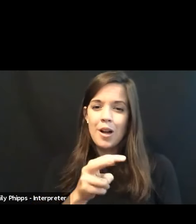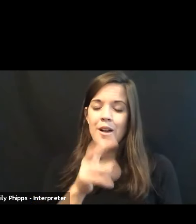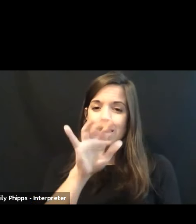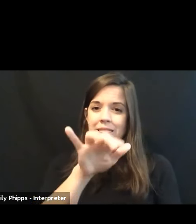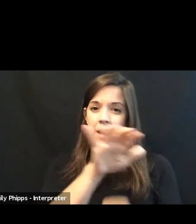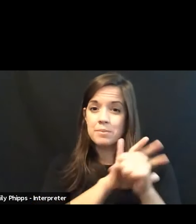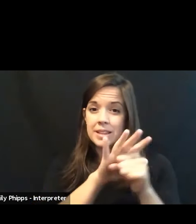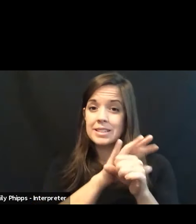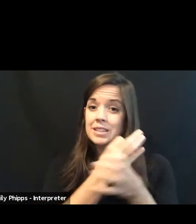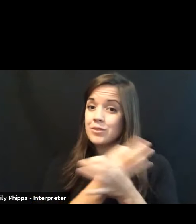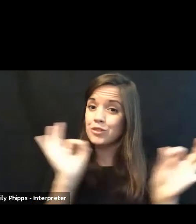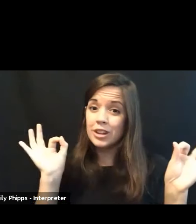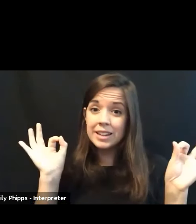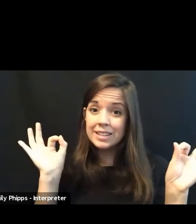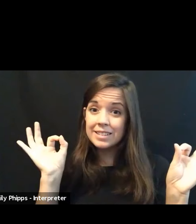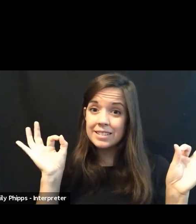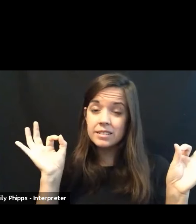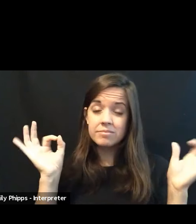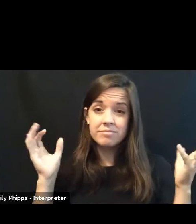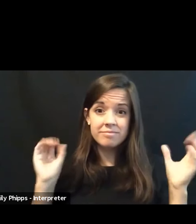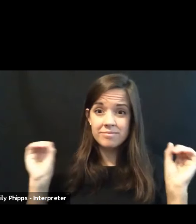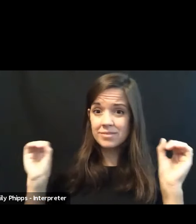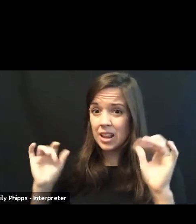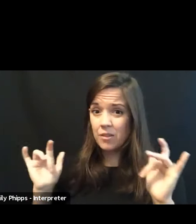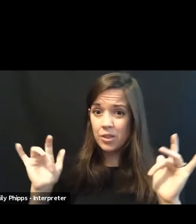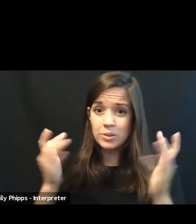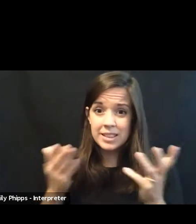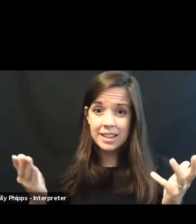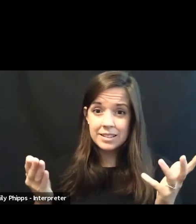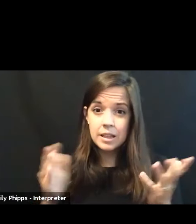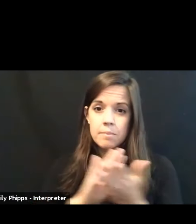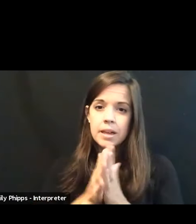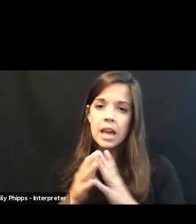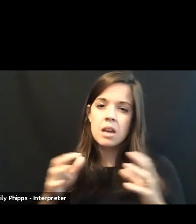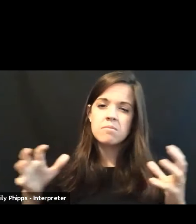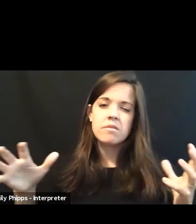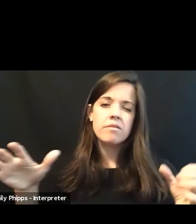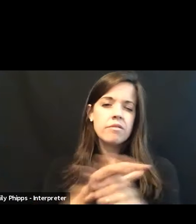free initially of those things became rife with it.